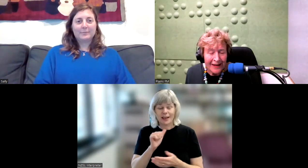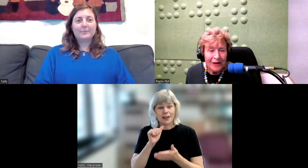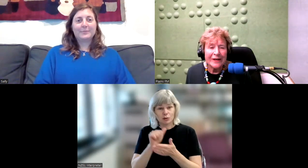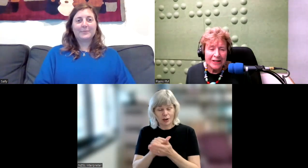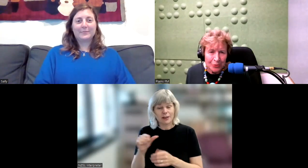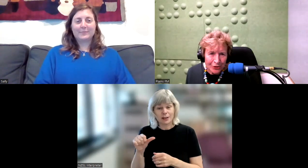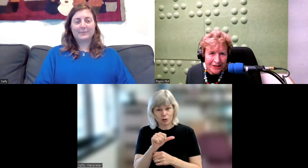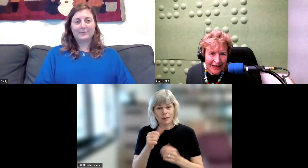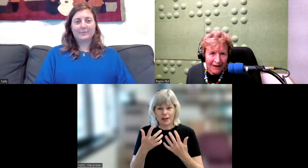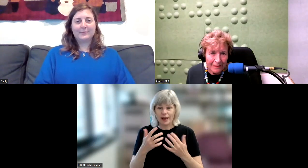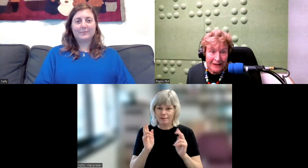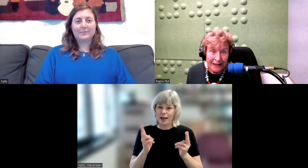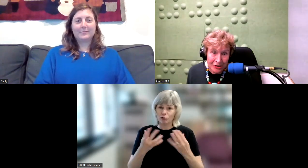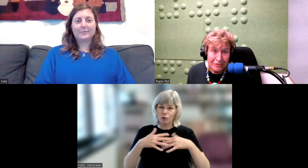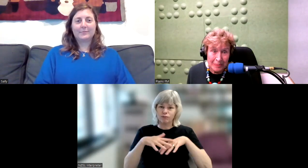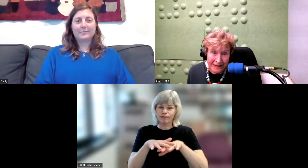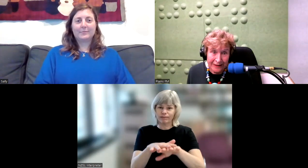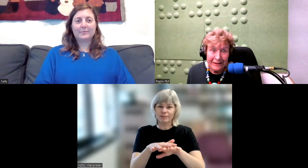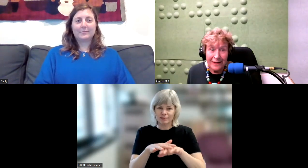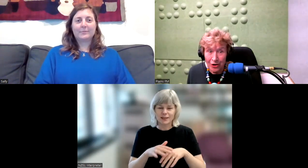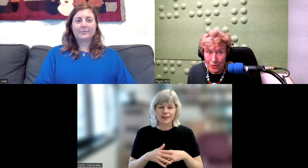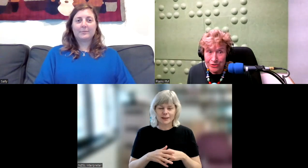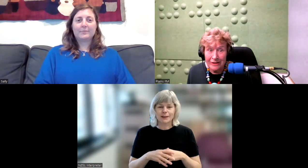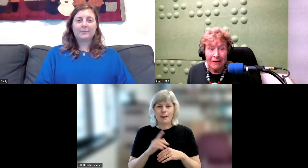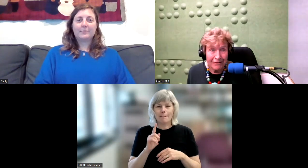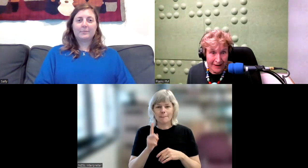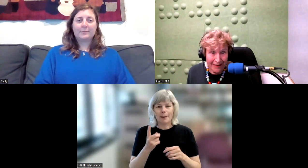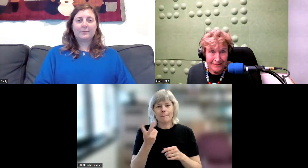We need to work together, but each respecting the culture of the other.